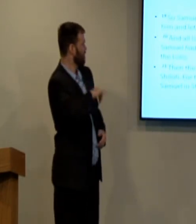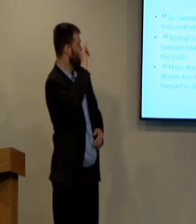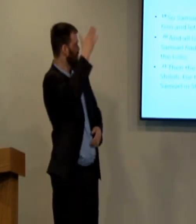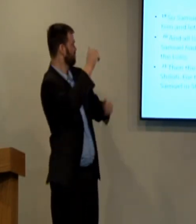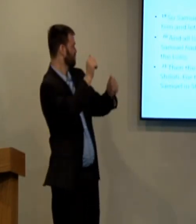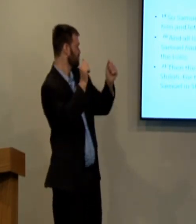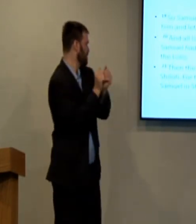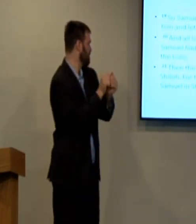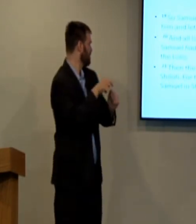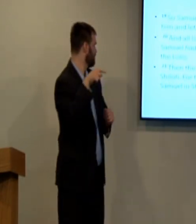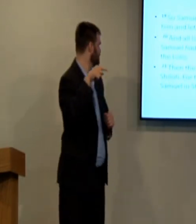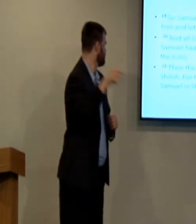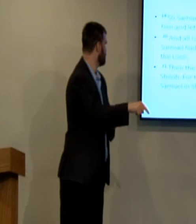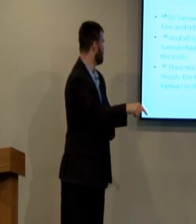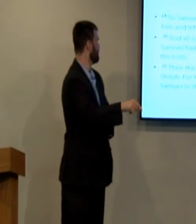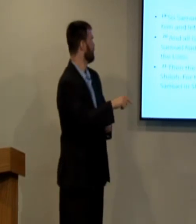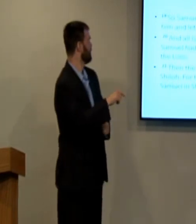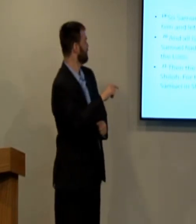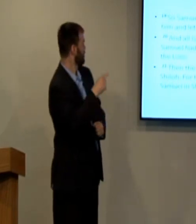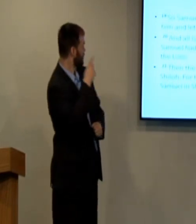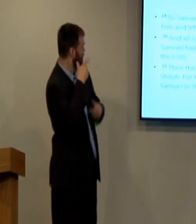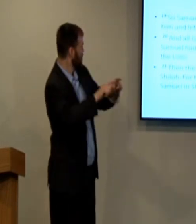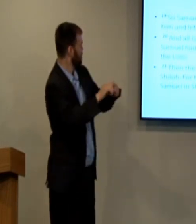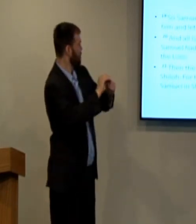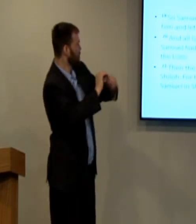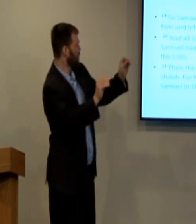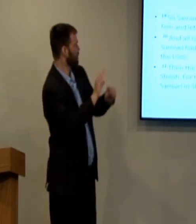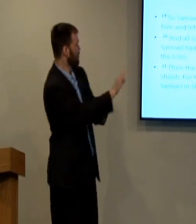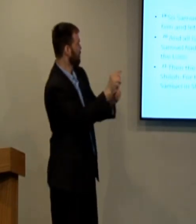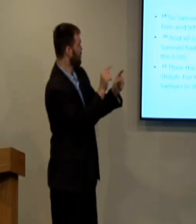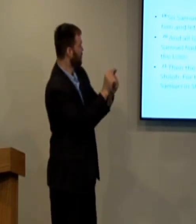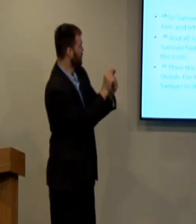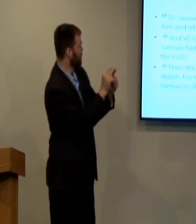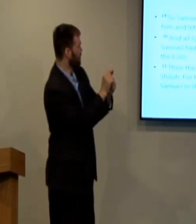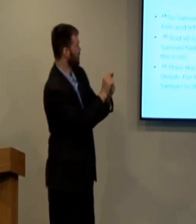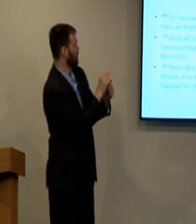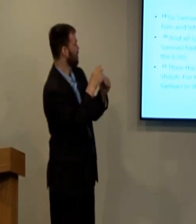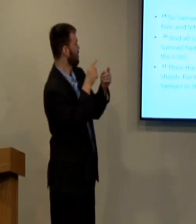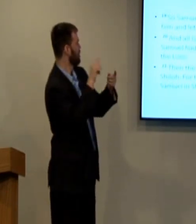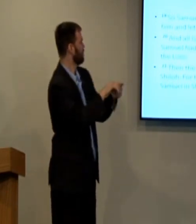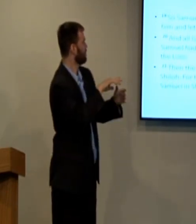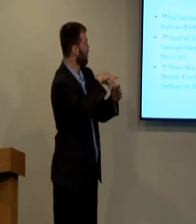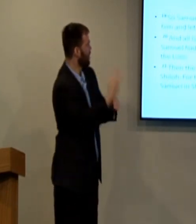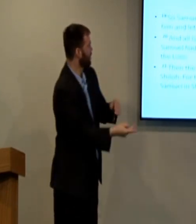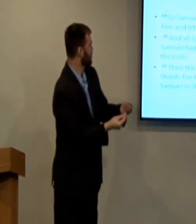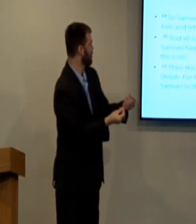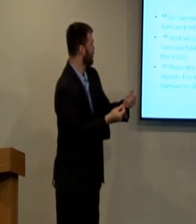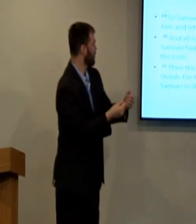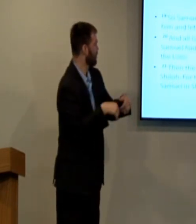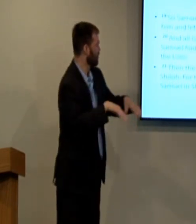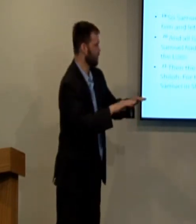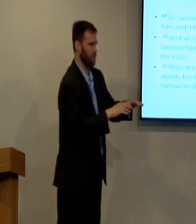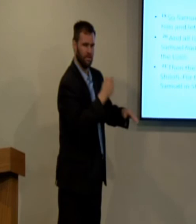The scripture said Samuel grew and the word Yahweh was with him and let none of his words fall to the ground.